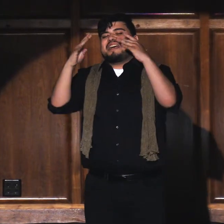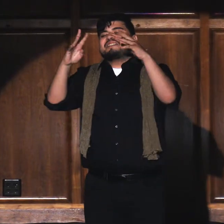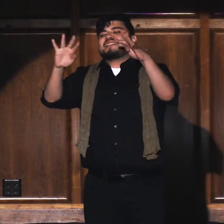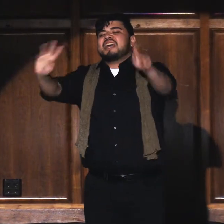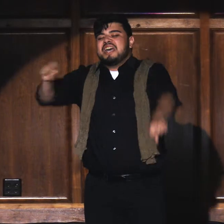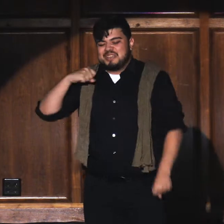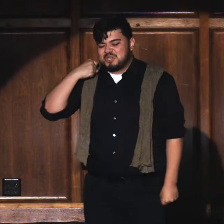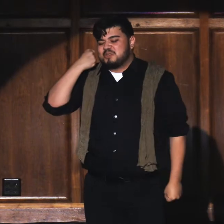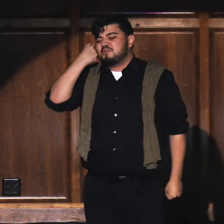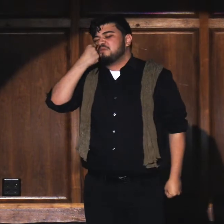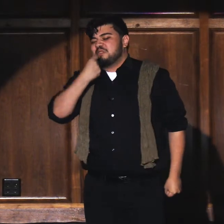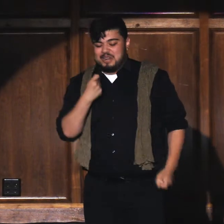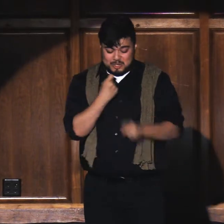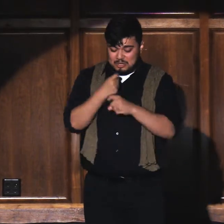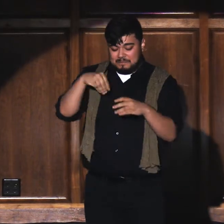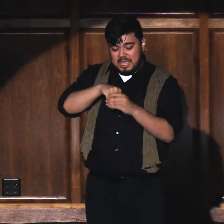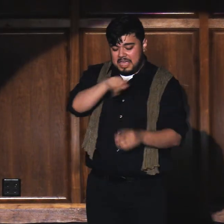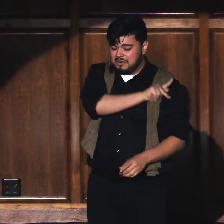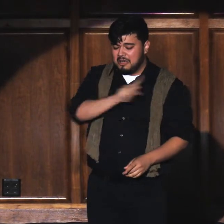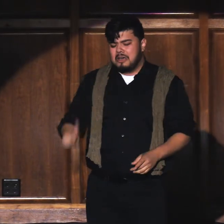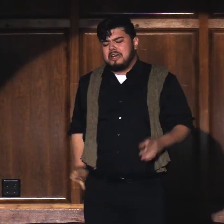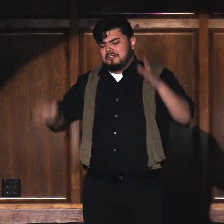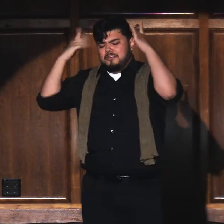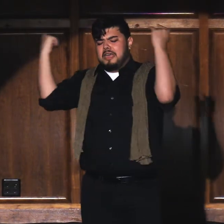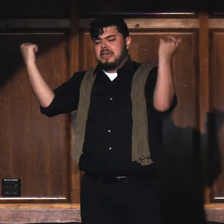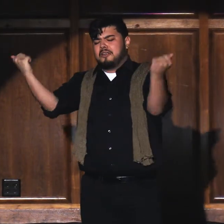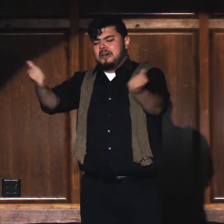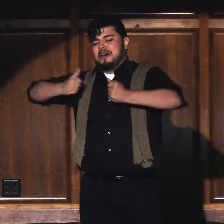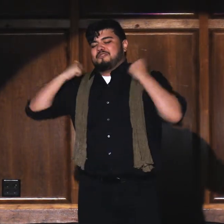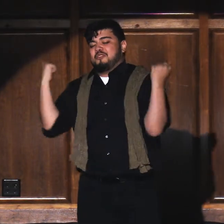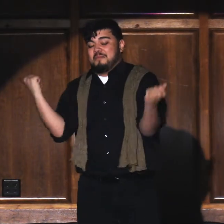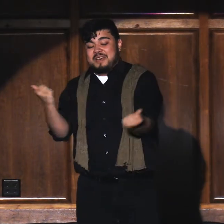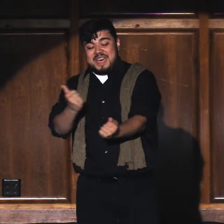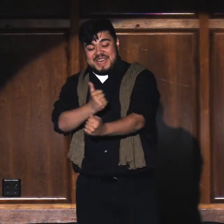trance He was cool to the meadow The ferro of romance